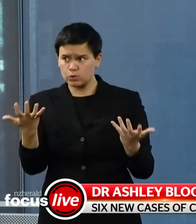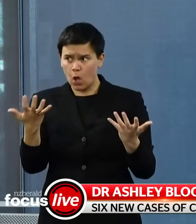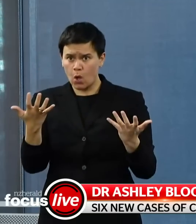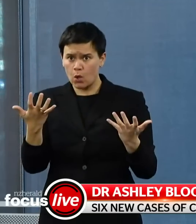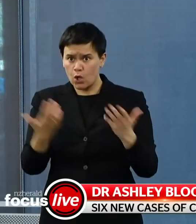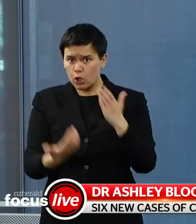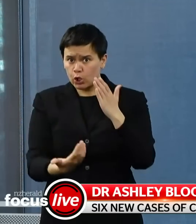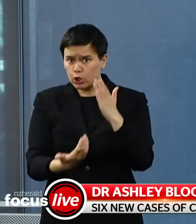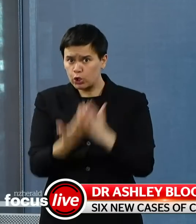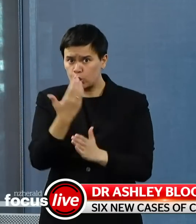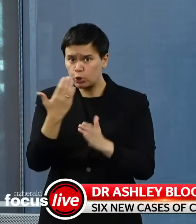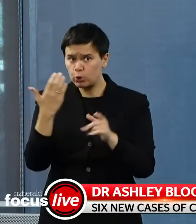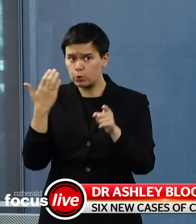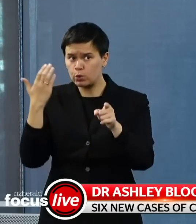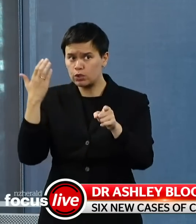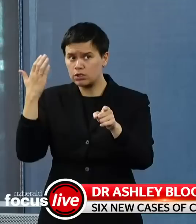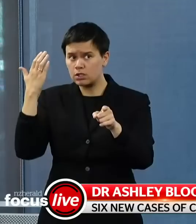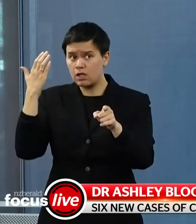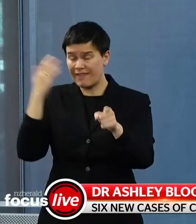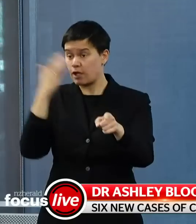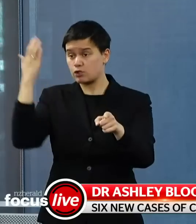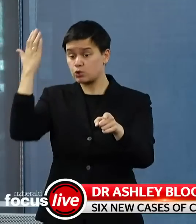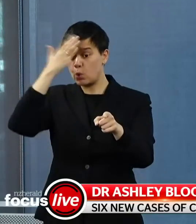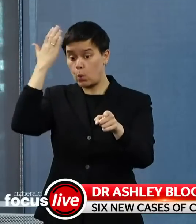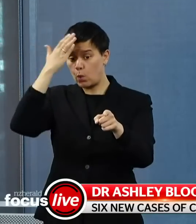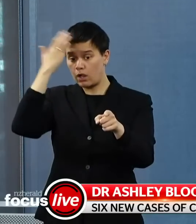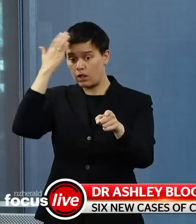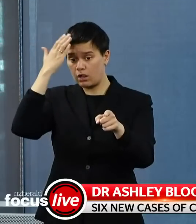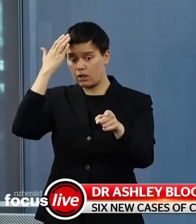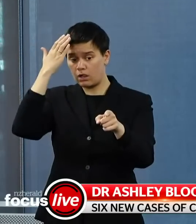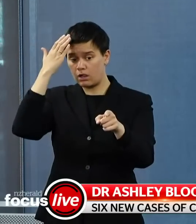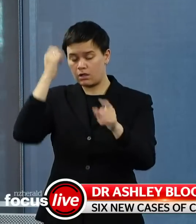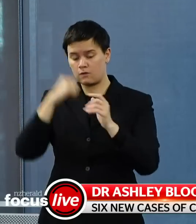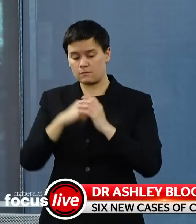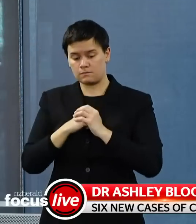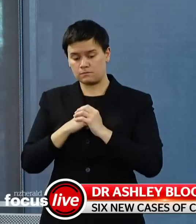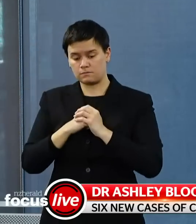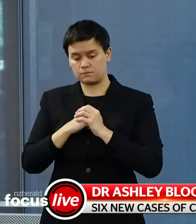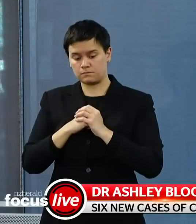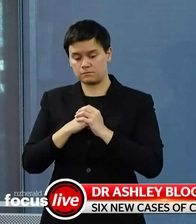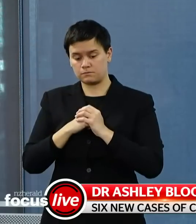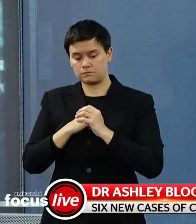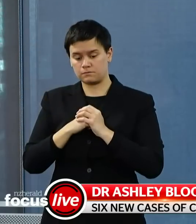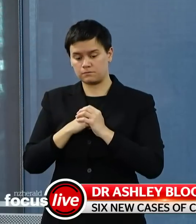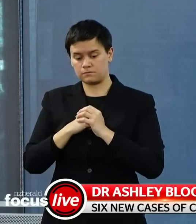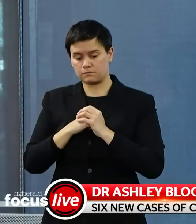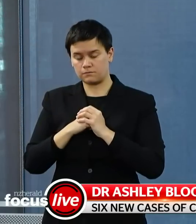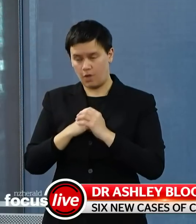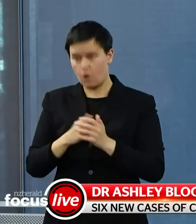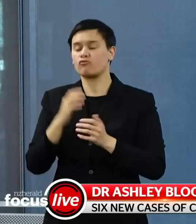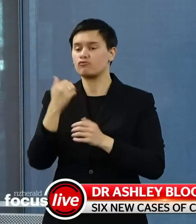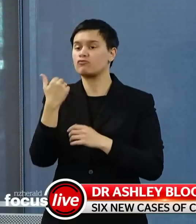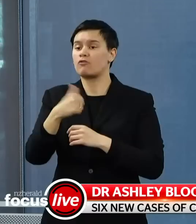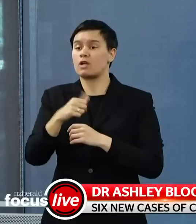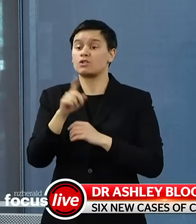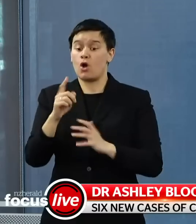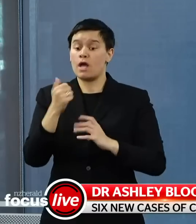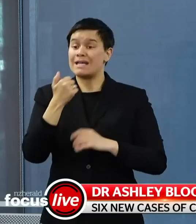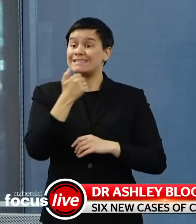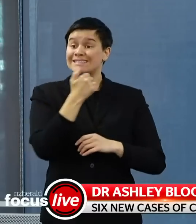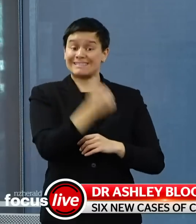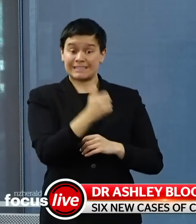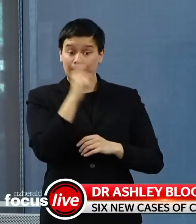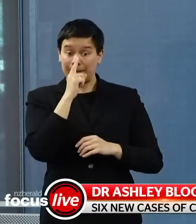sub-school ones? Yes, they're not members of that wider congregation but they have linked back to it because they've been infected by a member of that